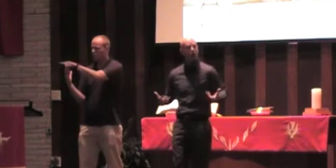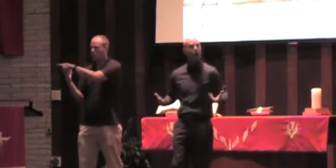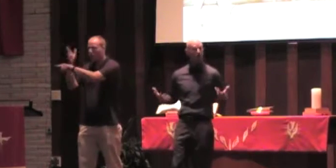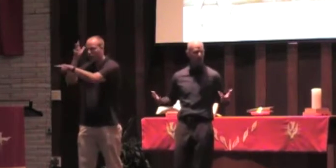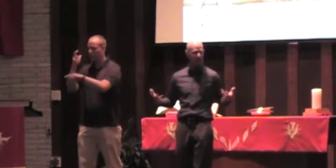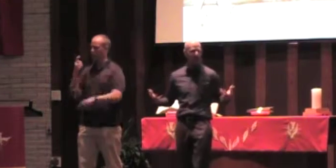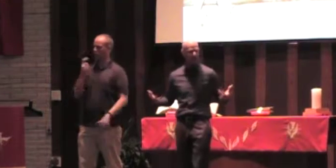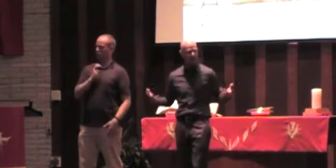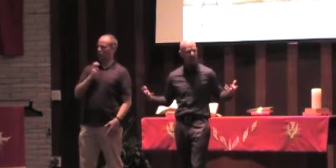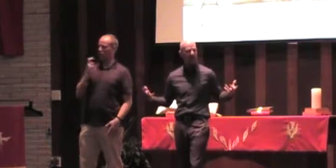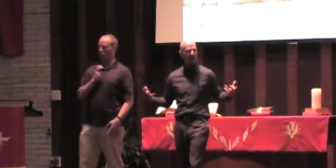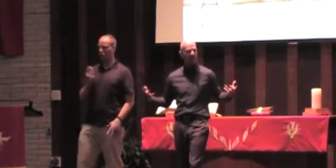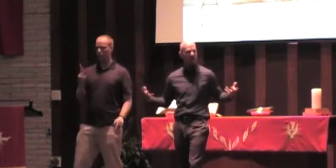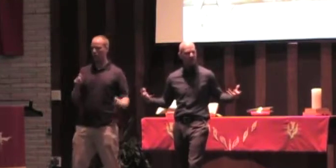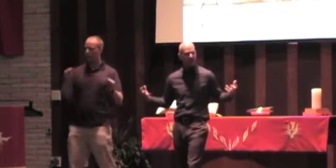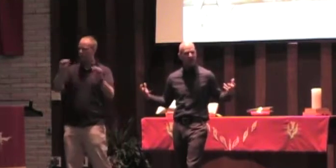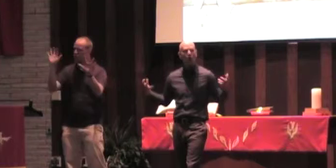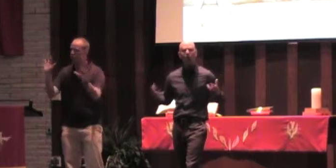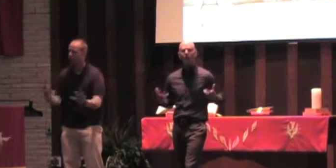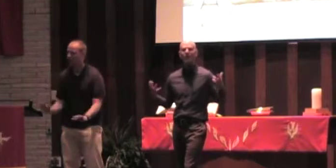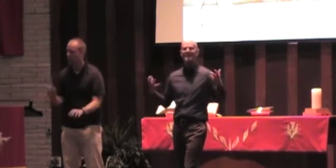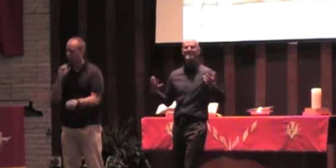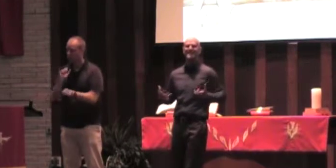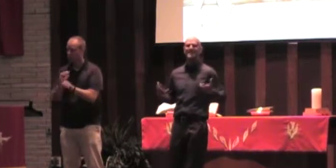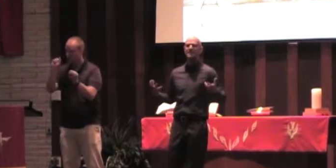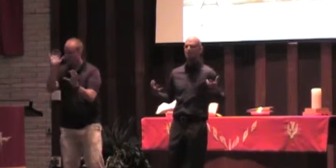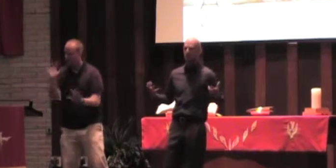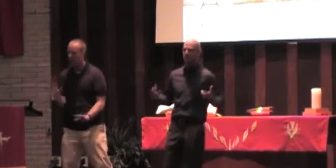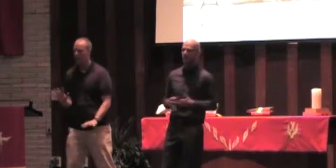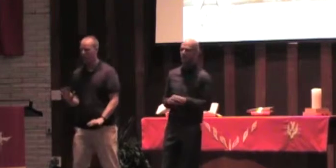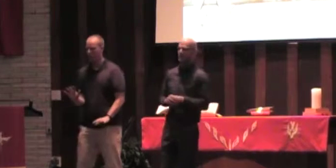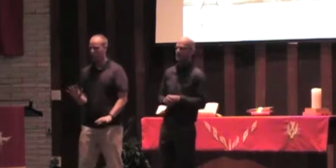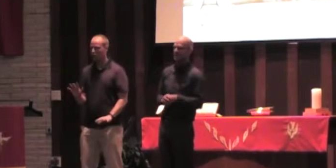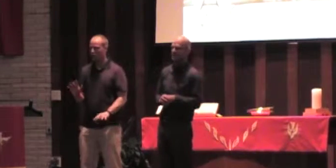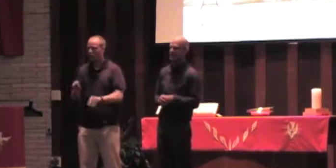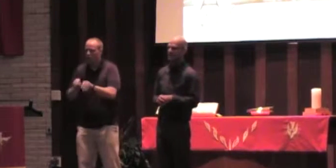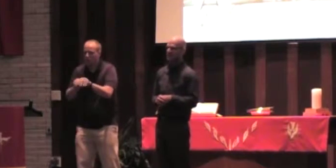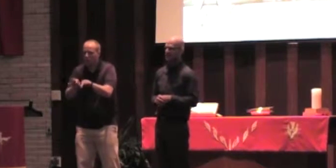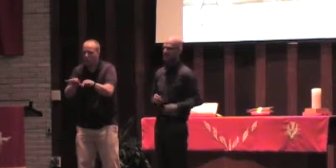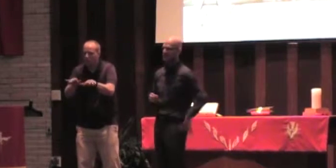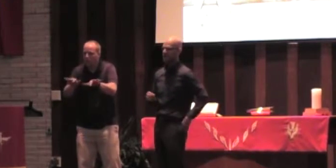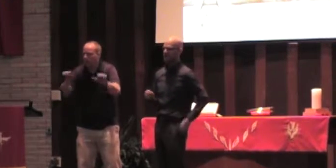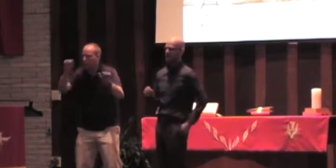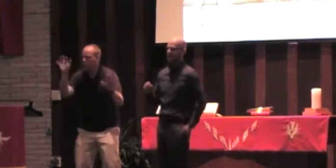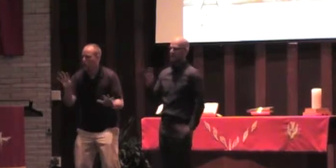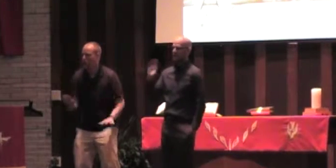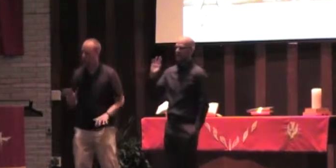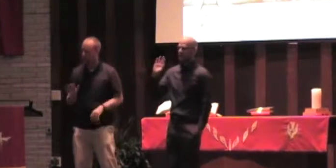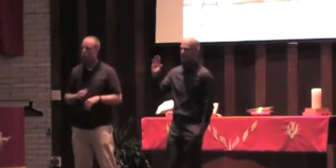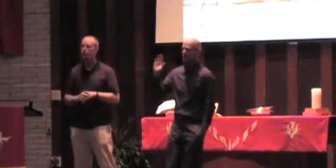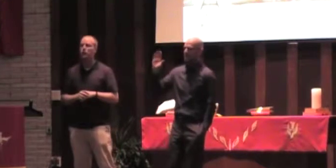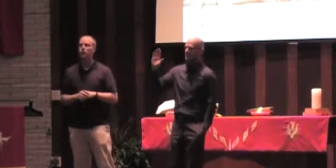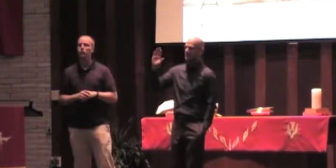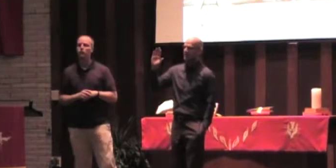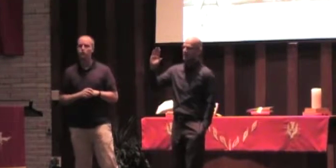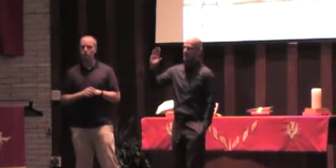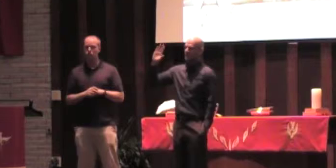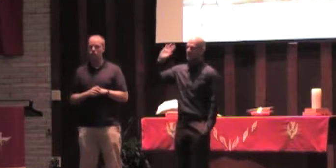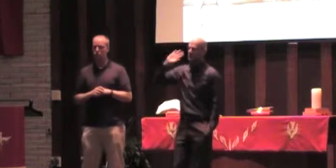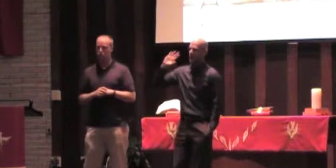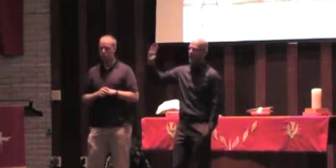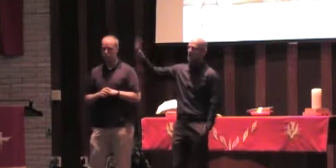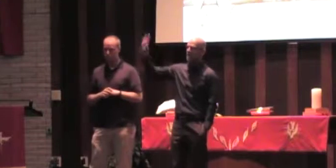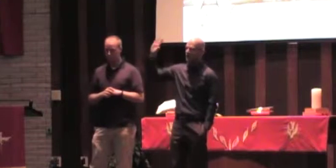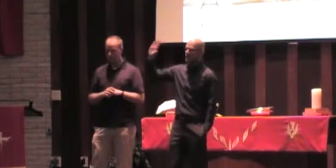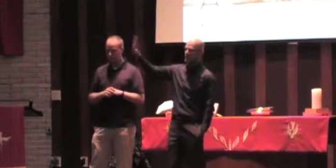began, a good kind of fear, began to take hold and seize the people of Ephesus, such that they began to see